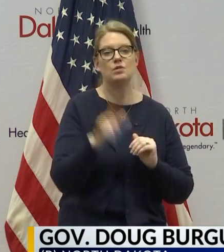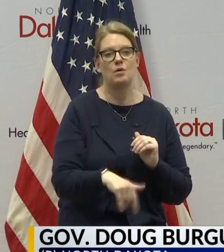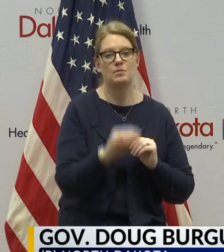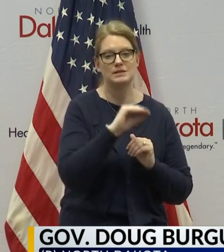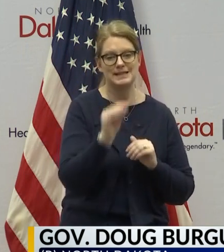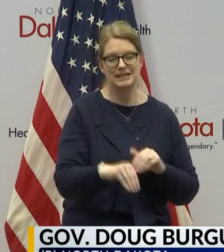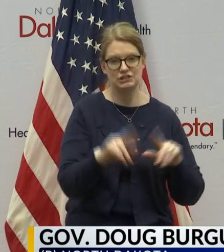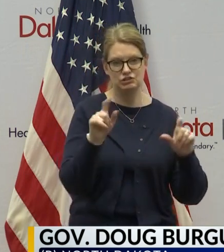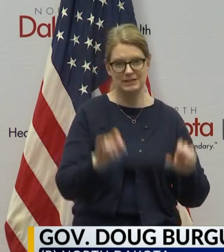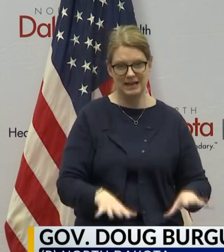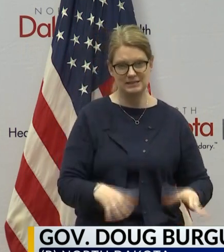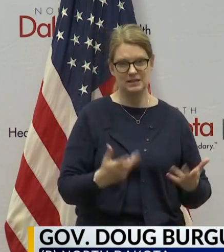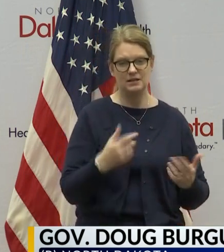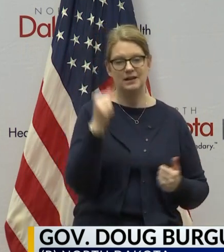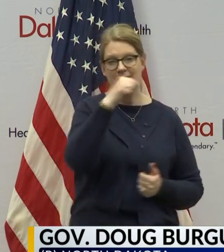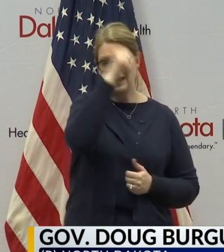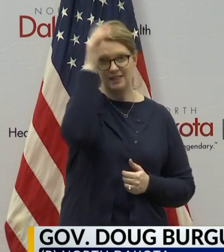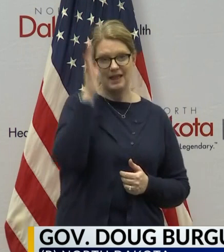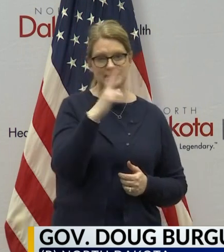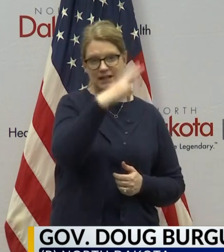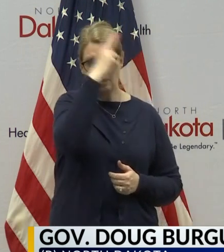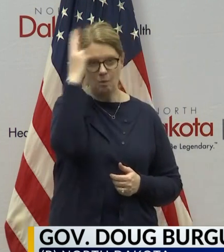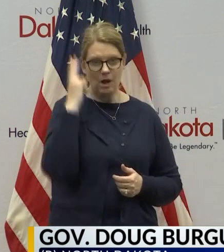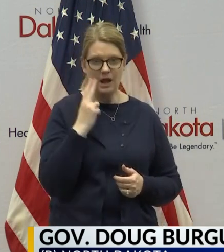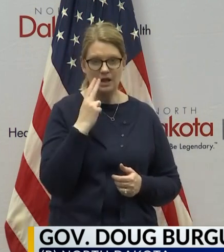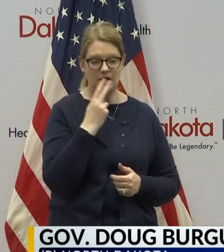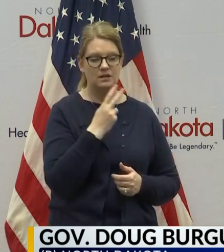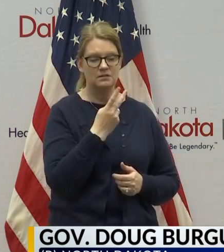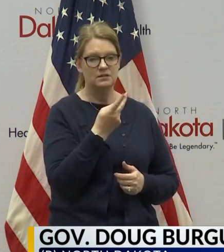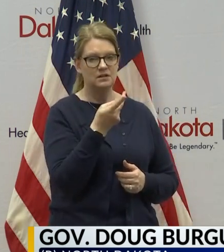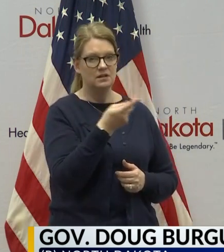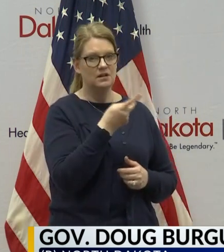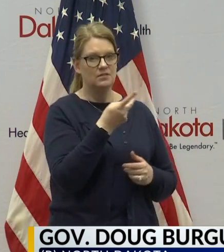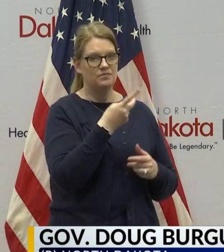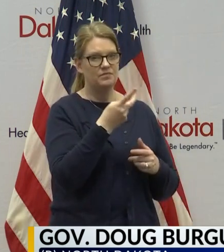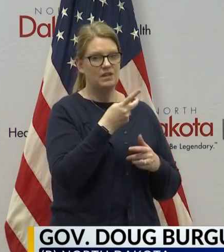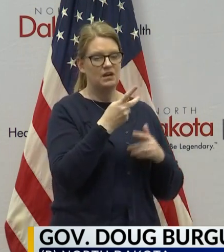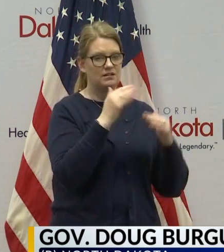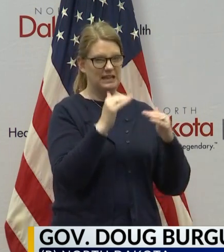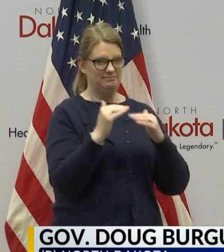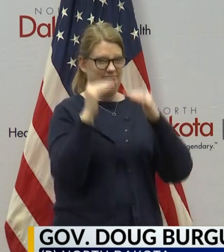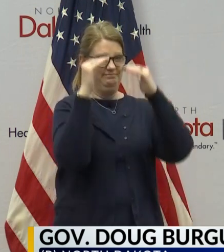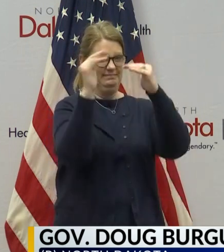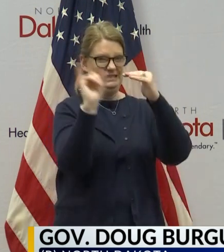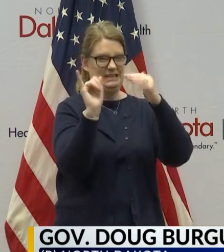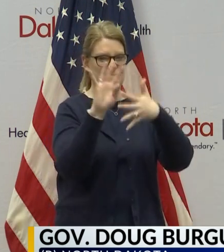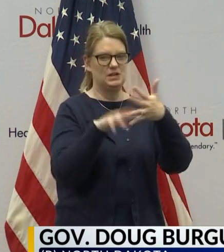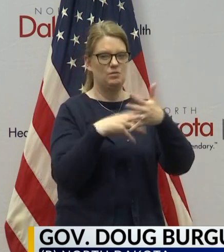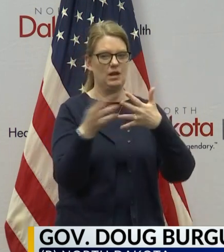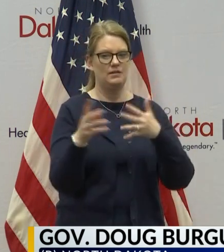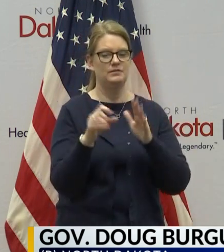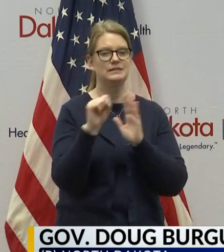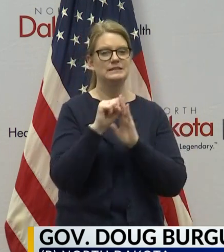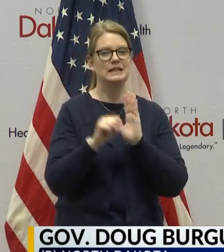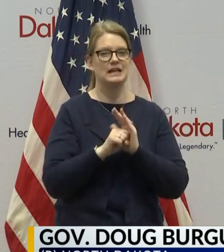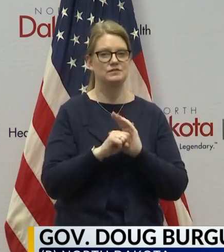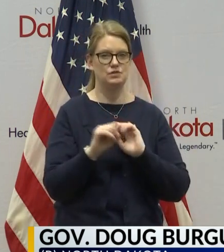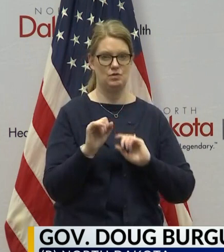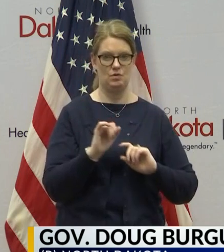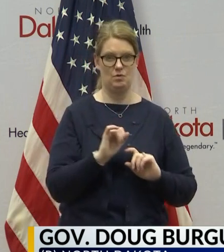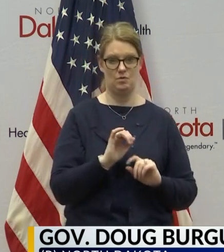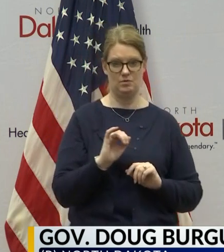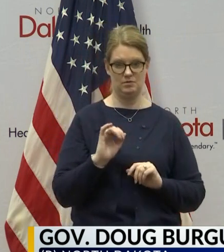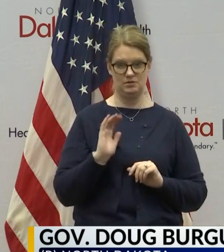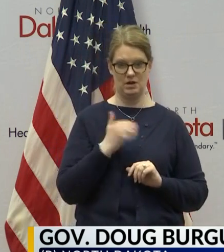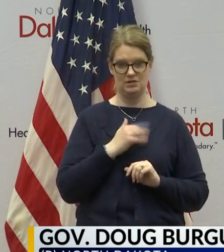rate. So only Alaska and Hawaii are states that are closer to the top of this graph. States that are to the right of us on this graph